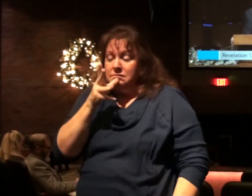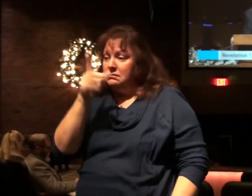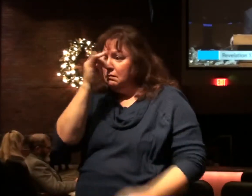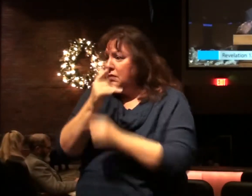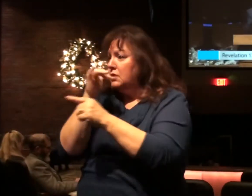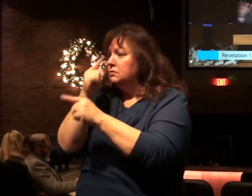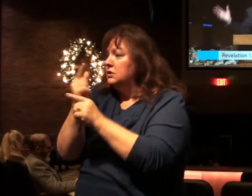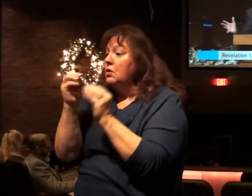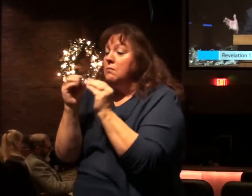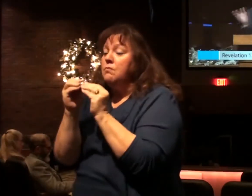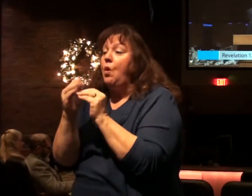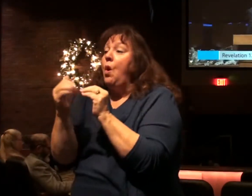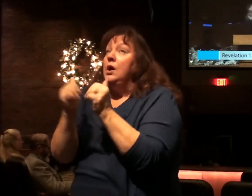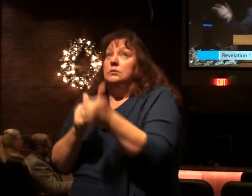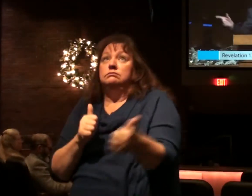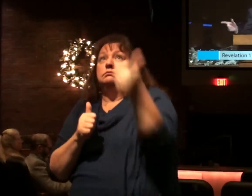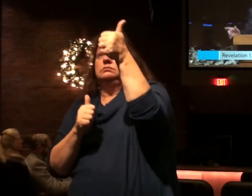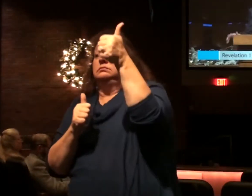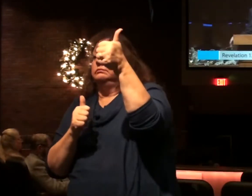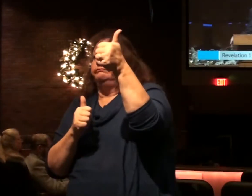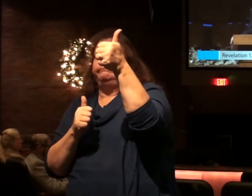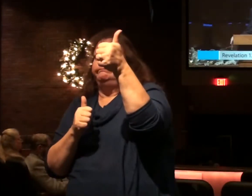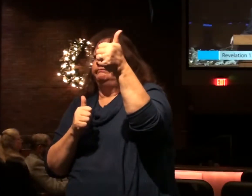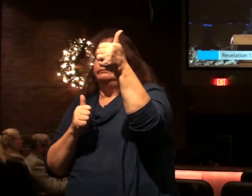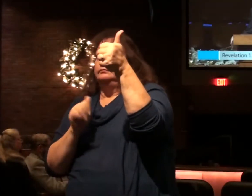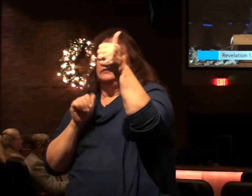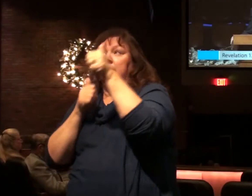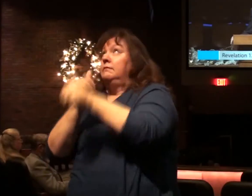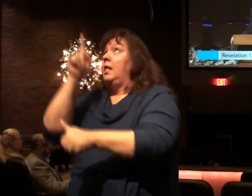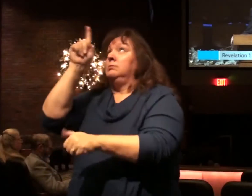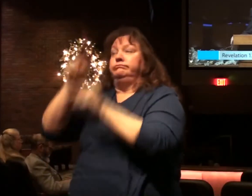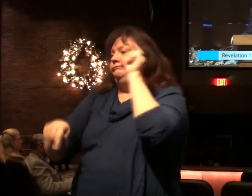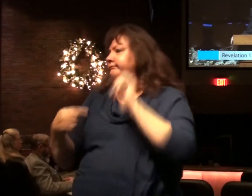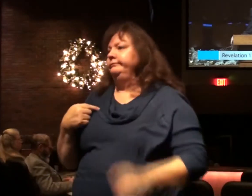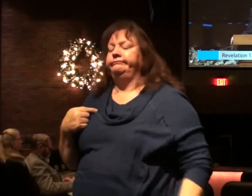brother, sister, anyone else more than me, you can't be my disciple.